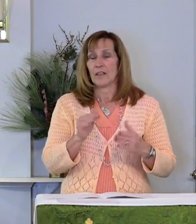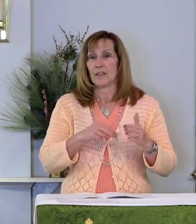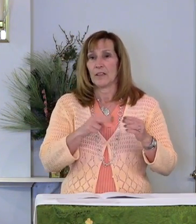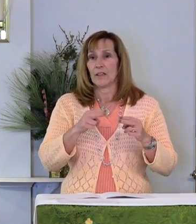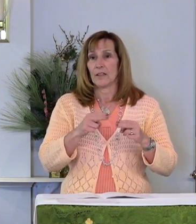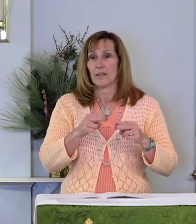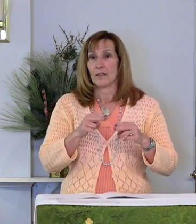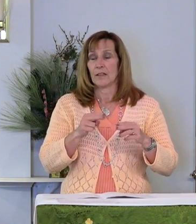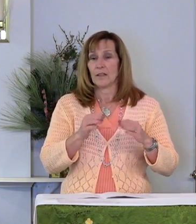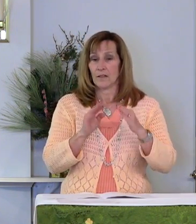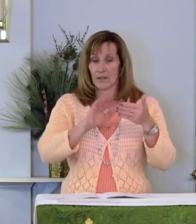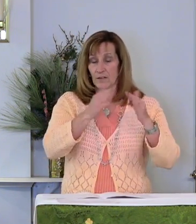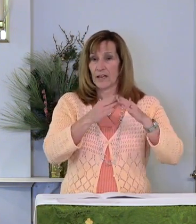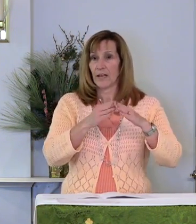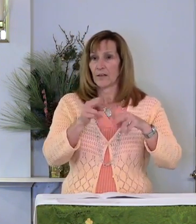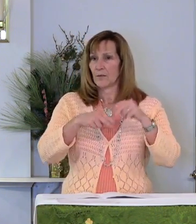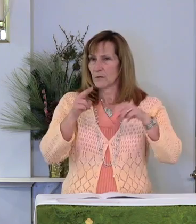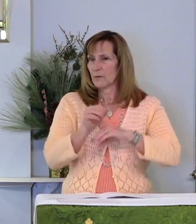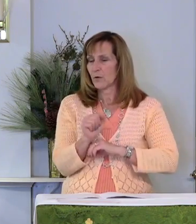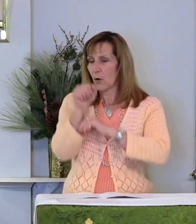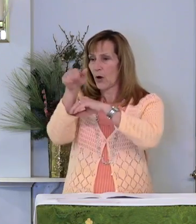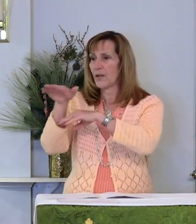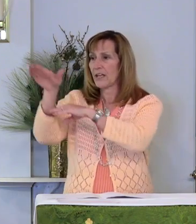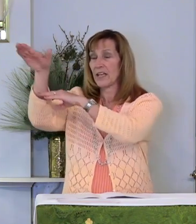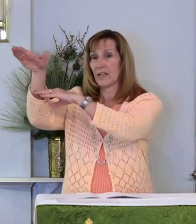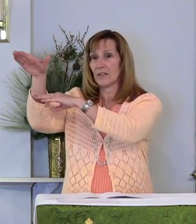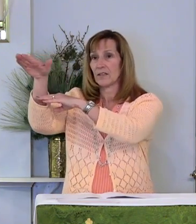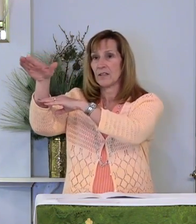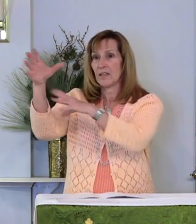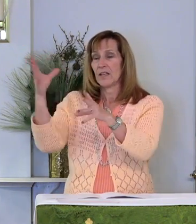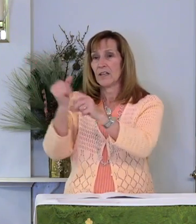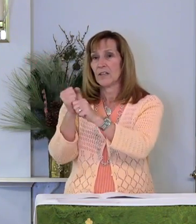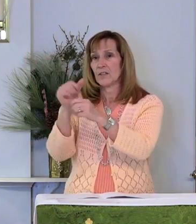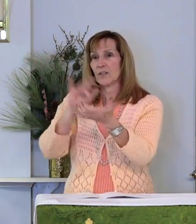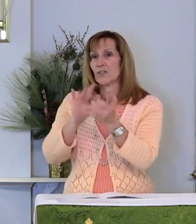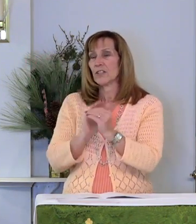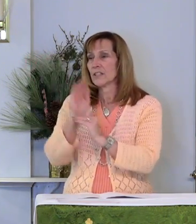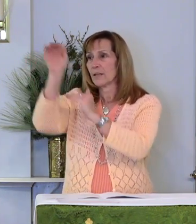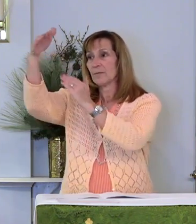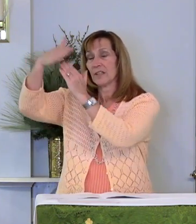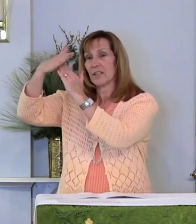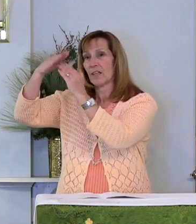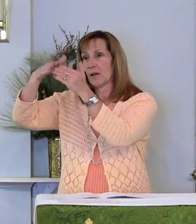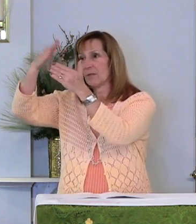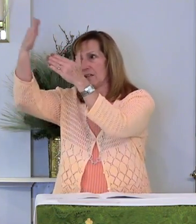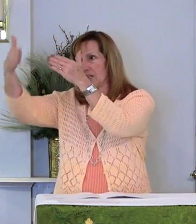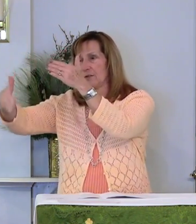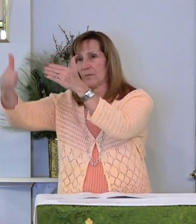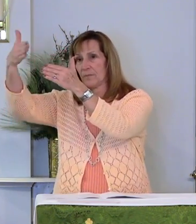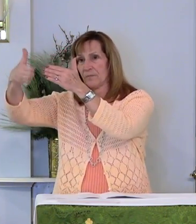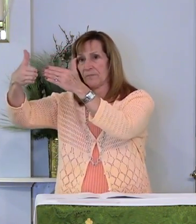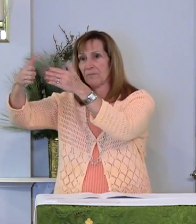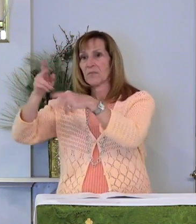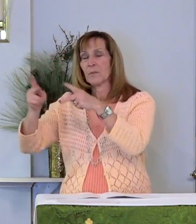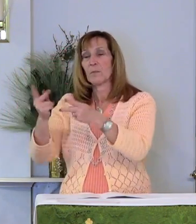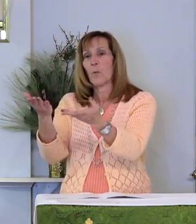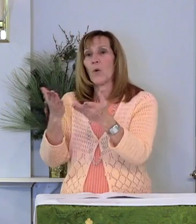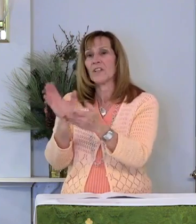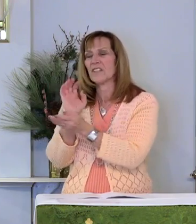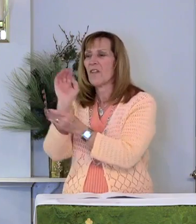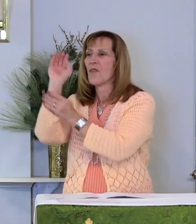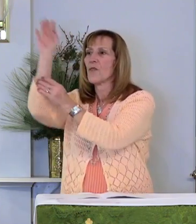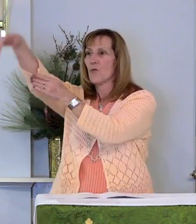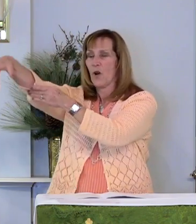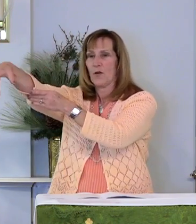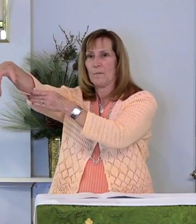built on a hill. They brought Jesus to the edge of the hill. The people wanted to